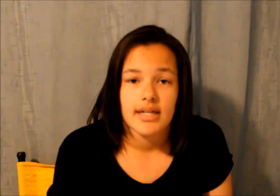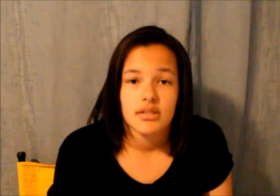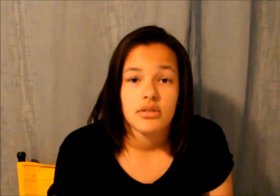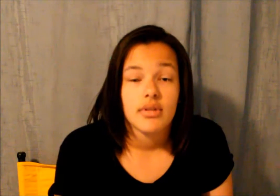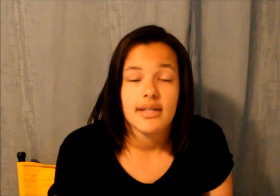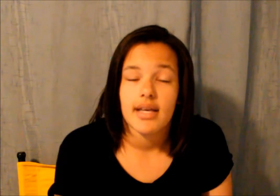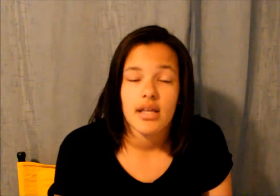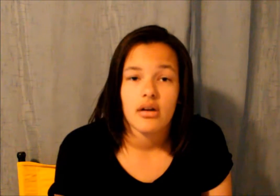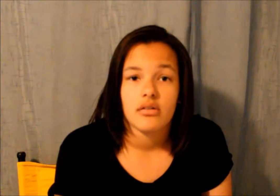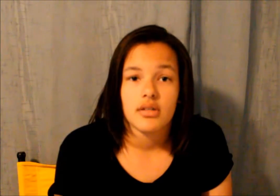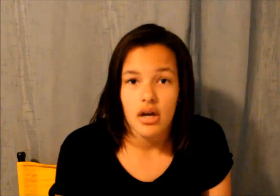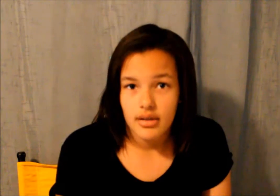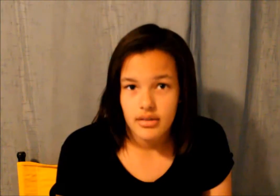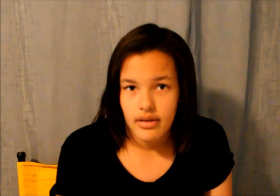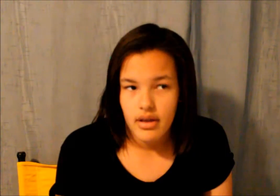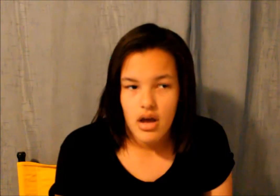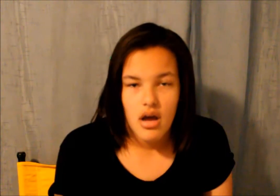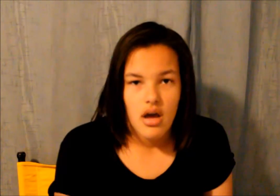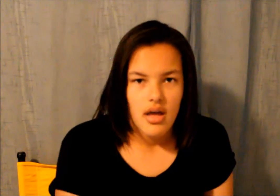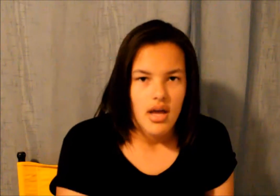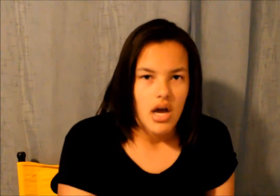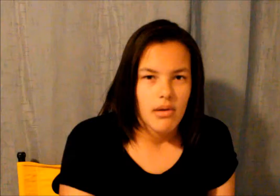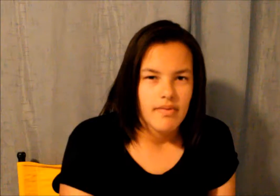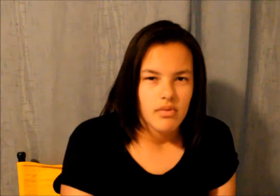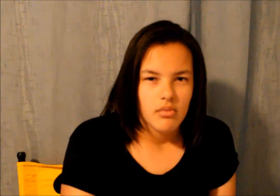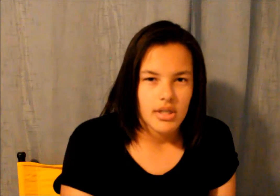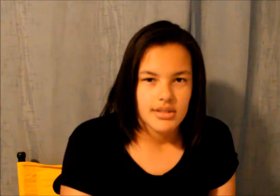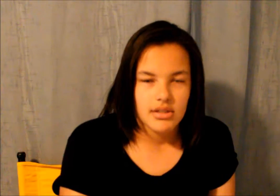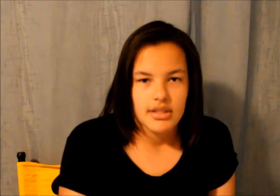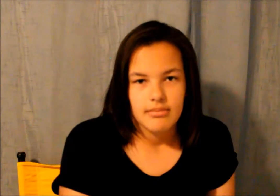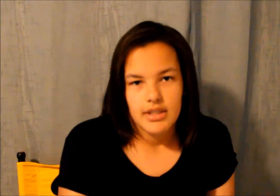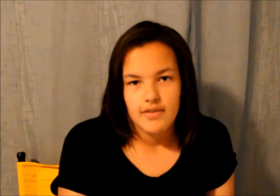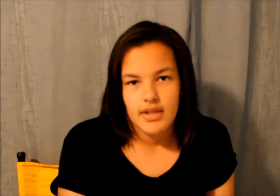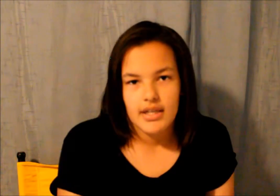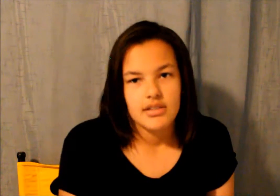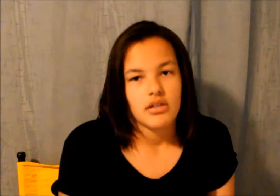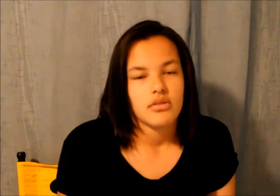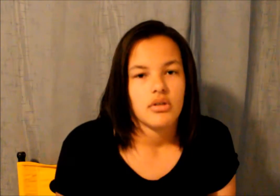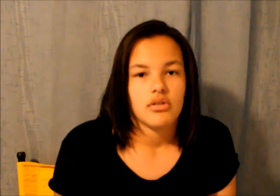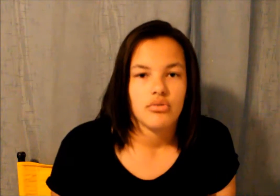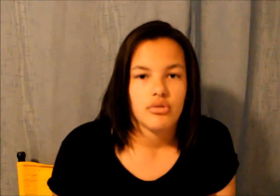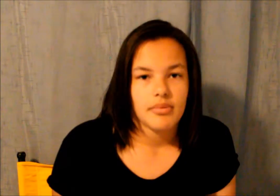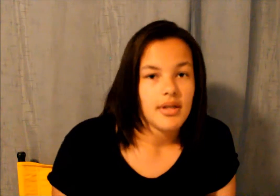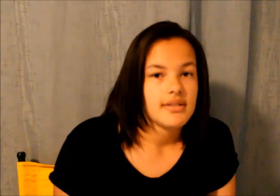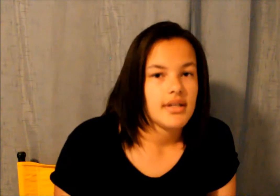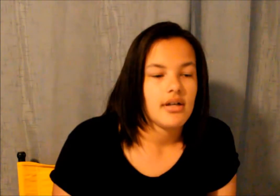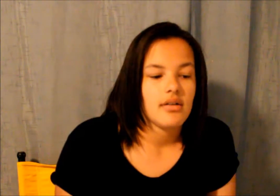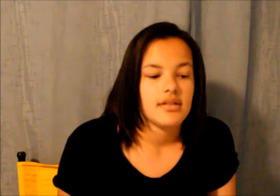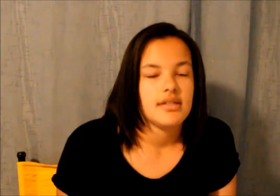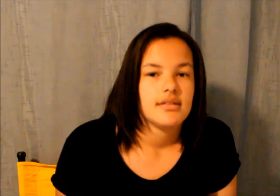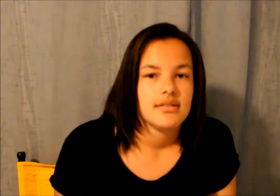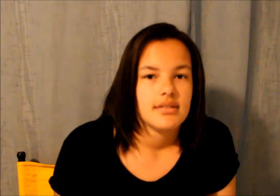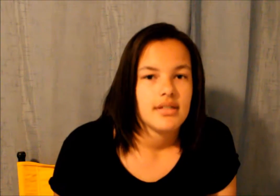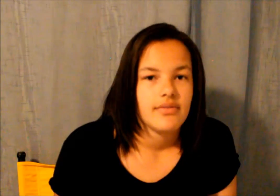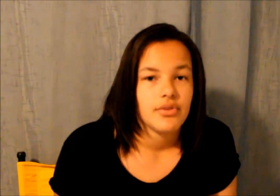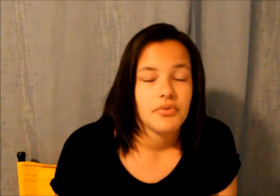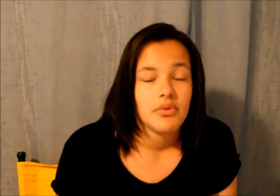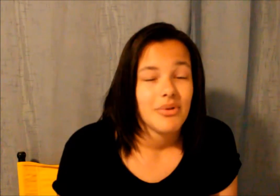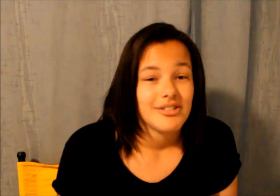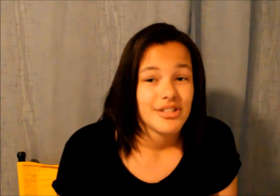actually who they say they are or not um if you want to watch it it's on mtv and it's also on hulu plus like all the seasons and stuff so if you want to watch